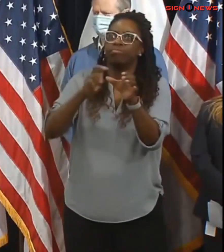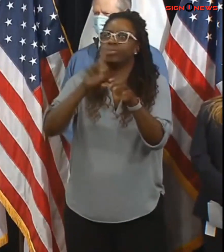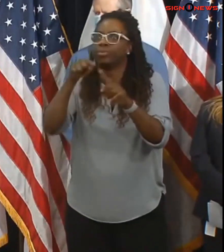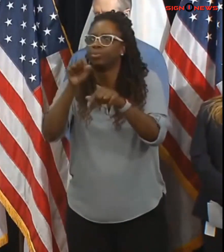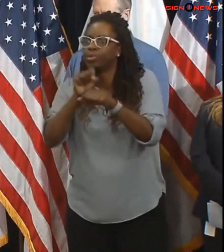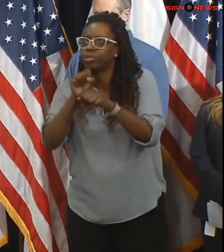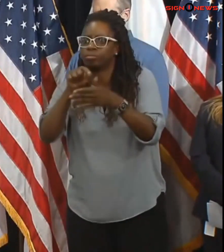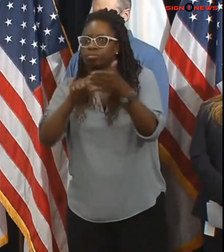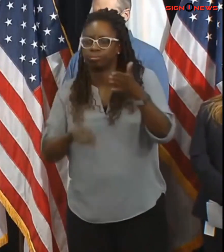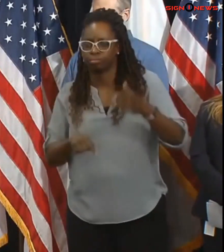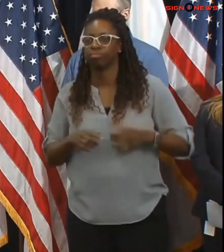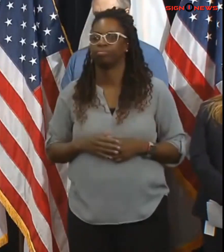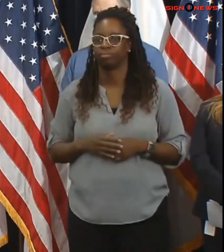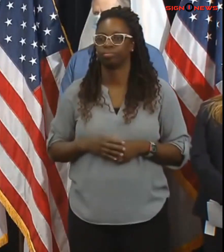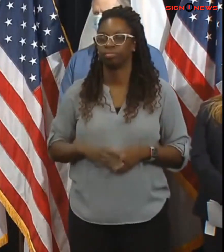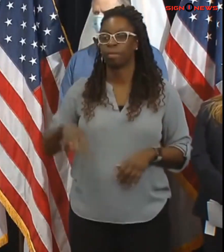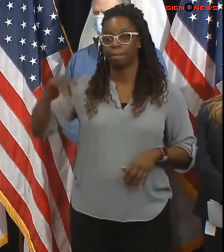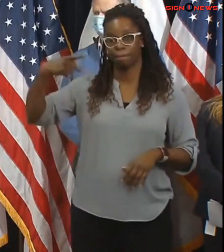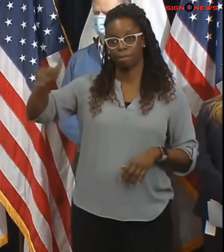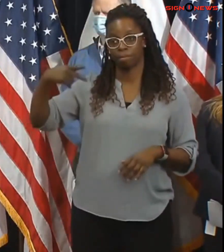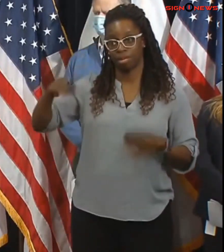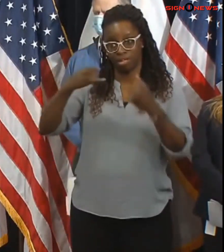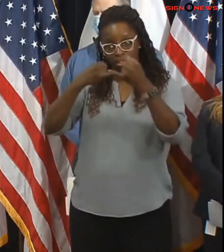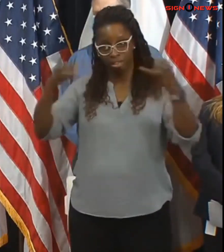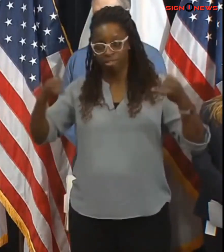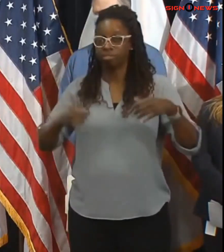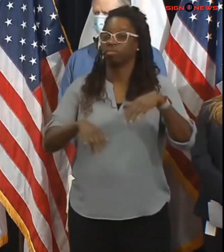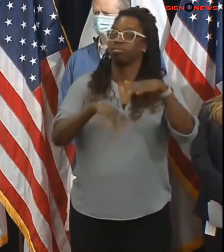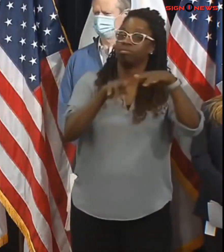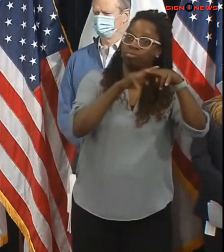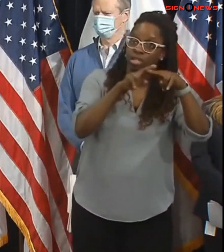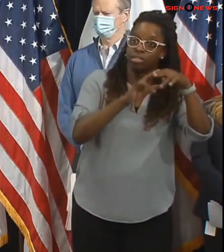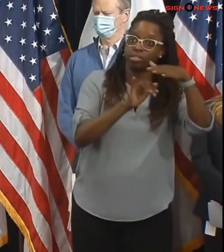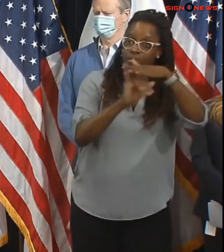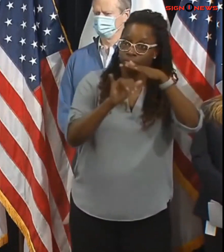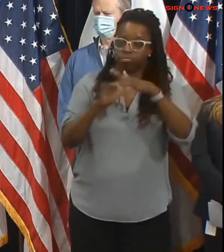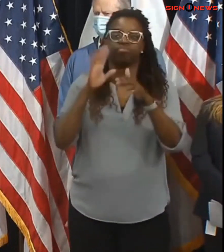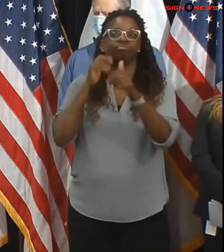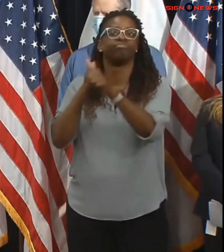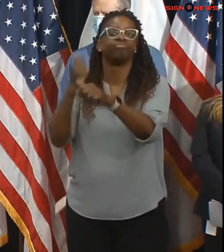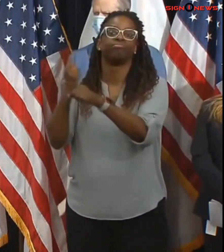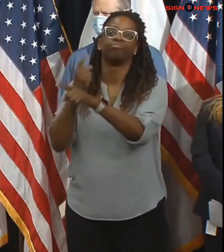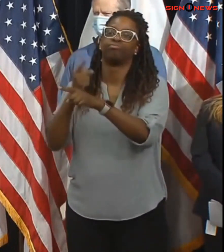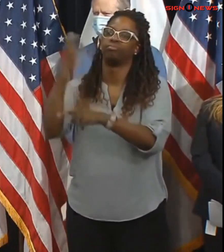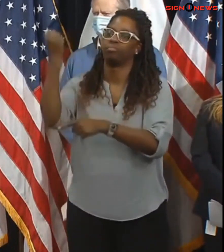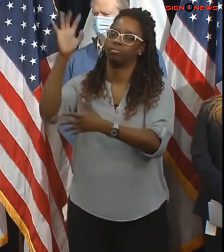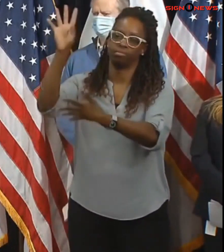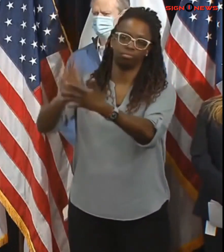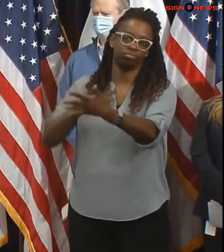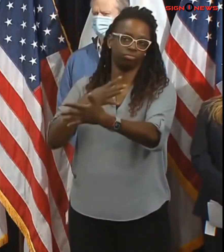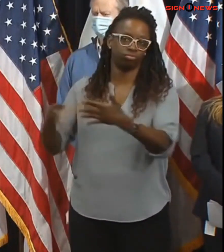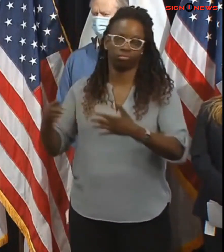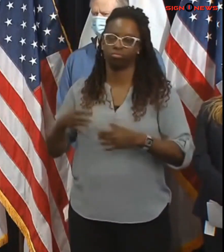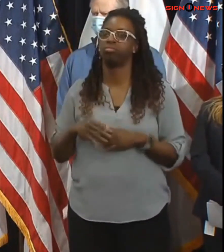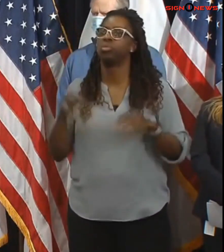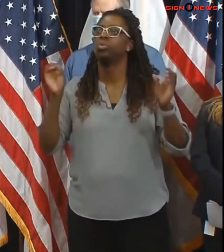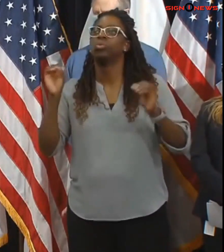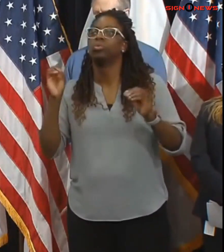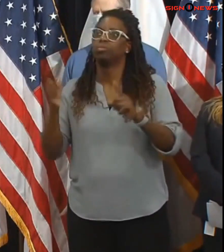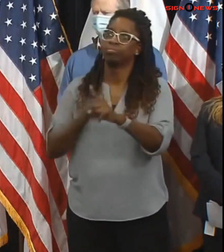subway will operate on a saturday regular saturday schedule tomorrow so no no real service impact there we are